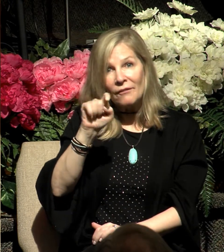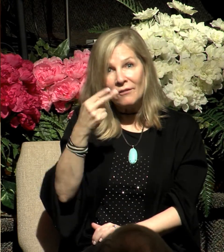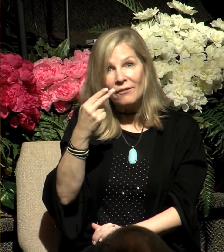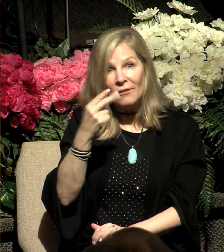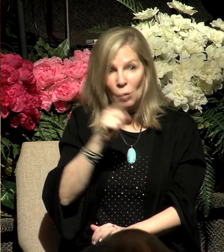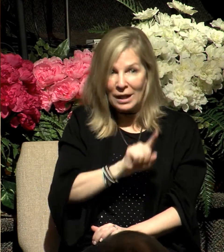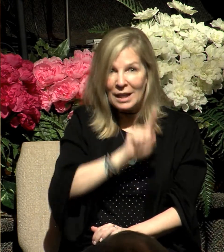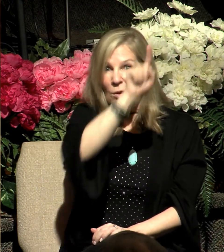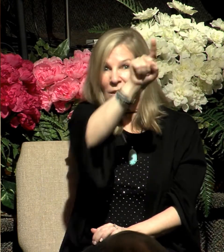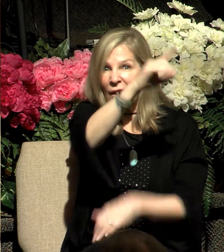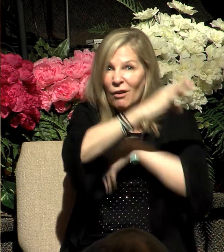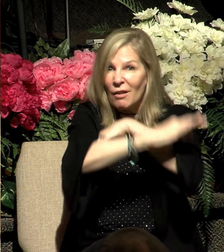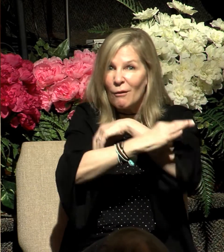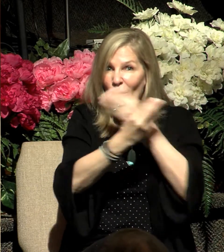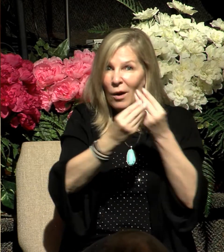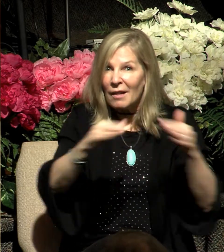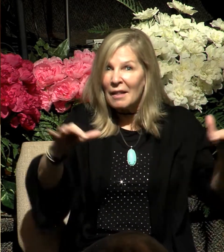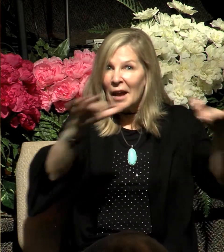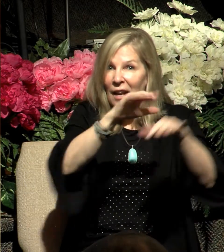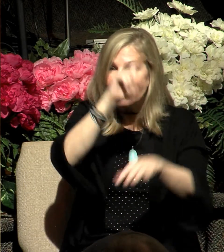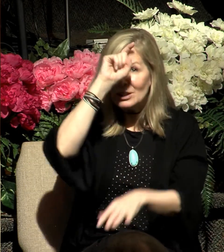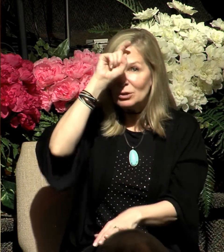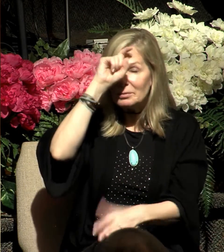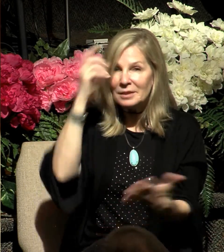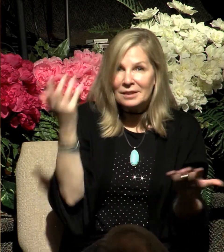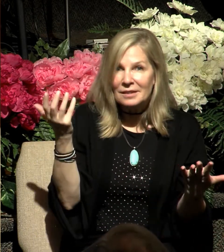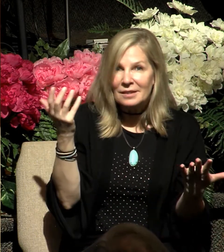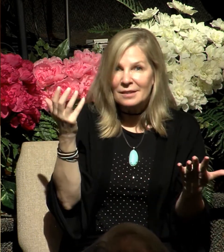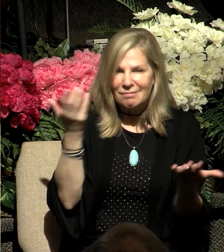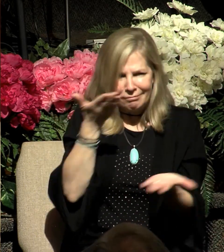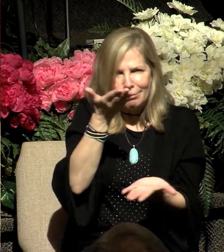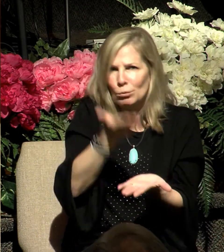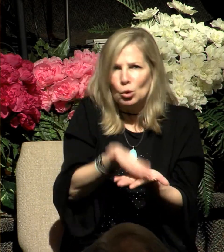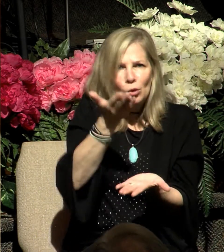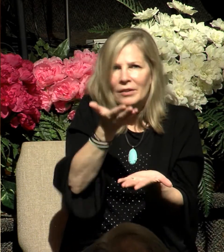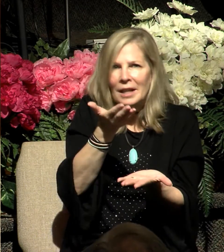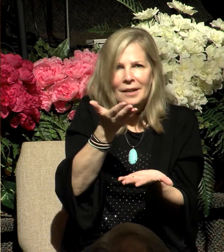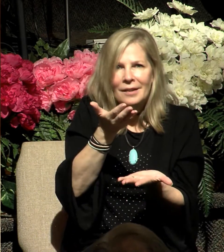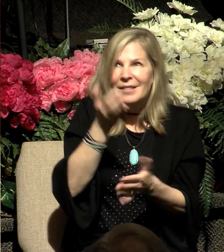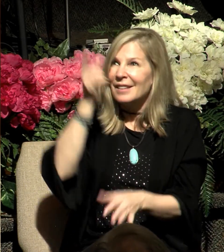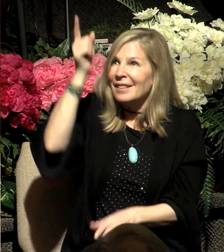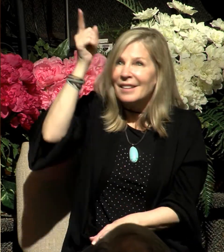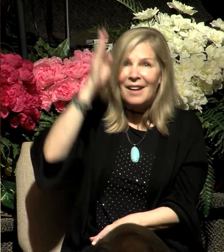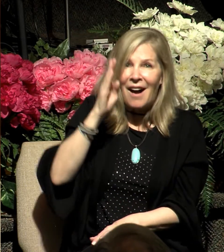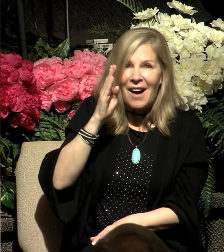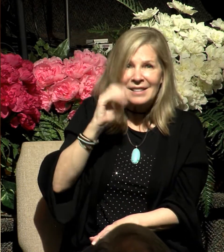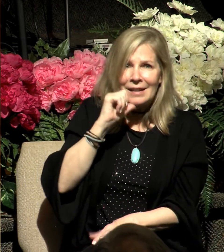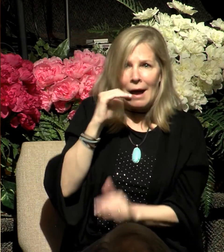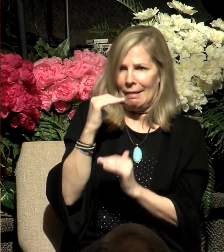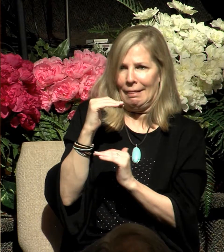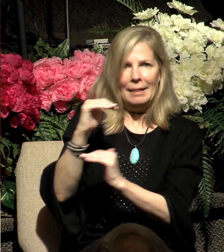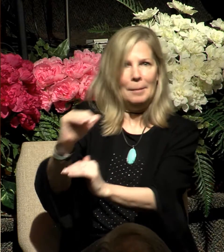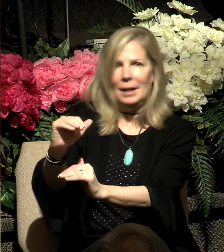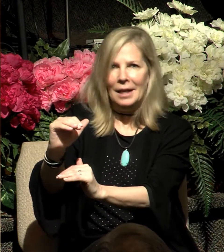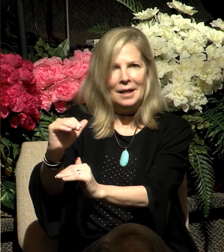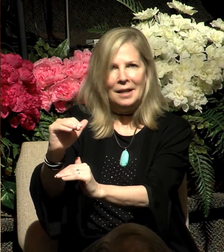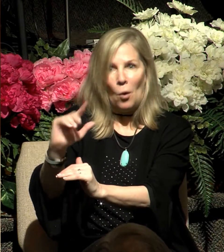the foreign land of Egypt. Proving, and this is his point, proving that God's presence is not limited to the temple